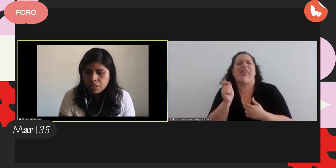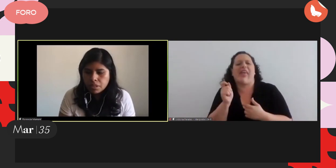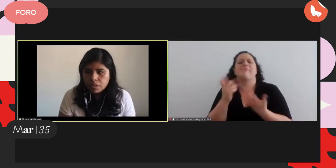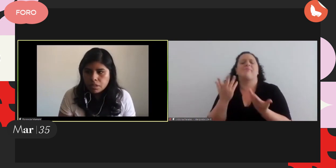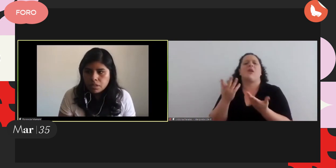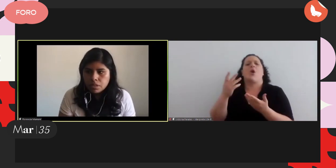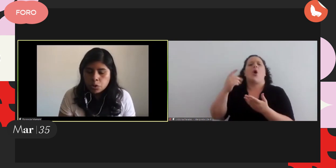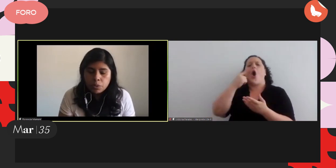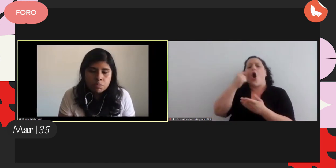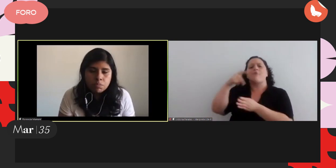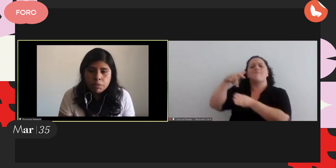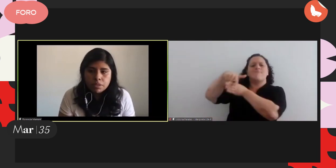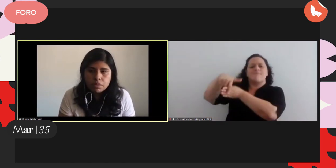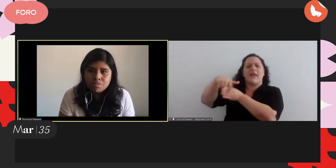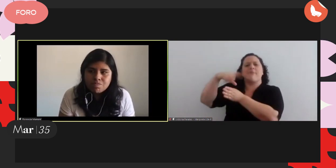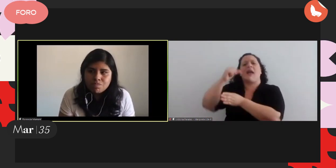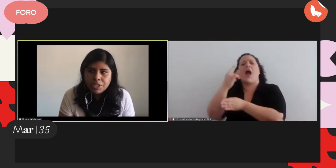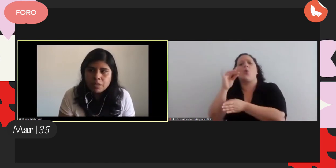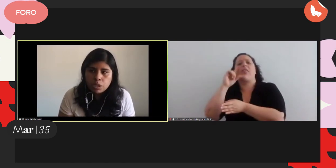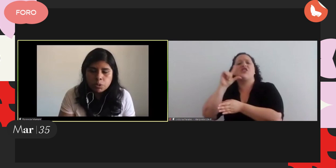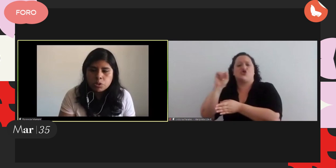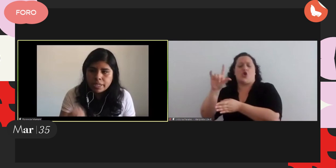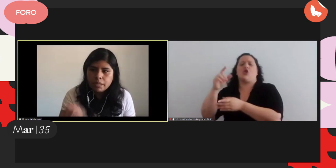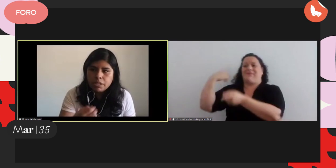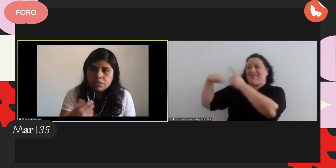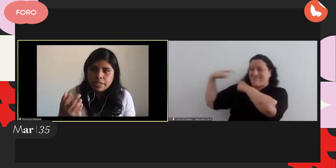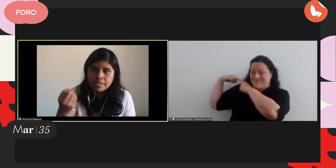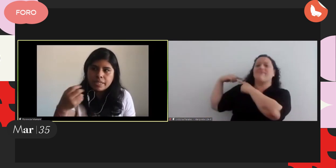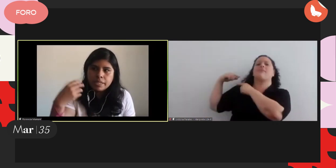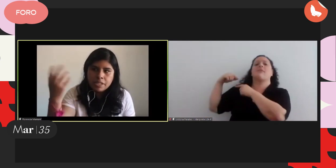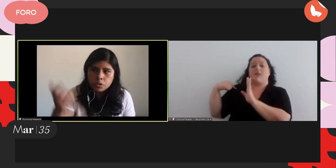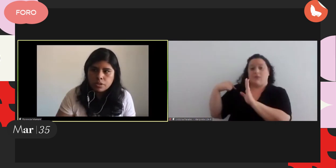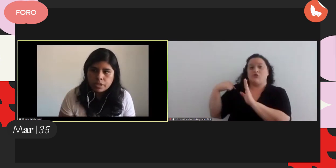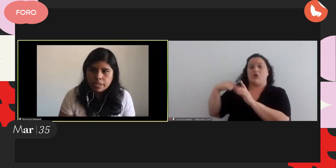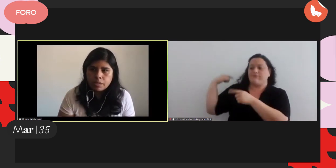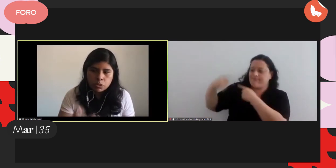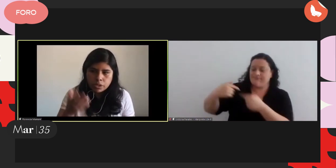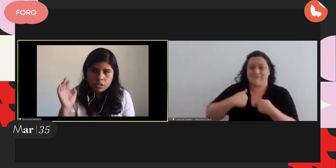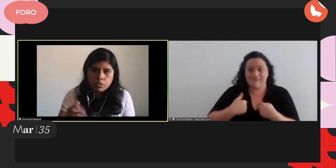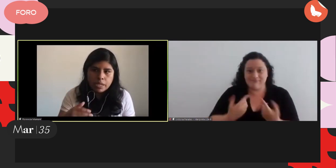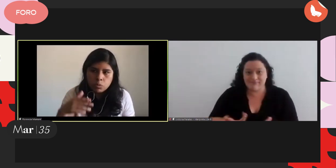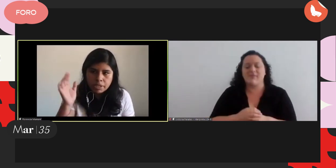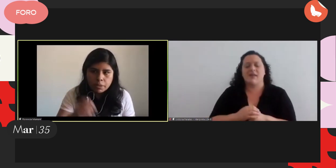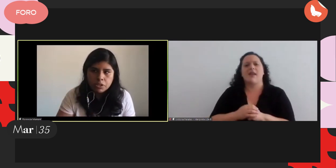descendant of an indigenous leader and i watched some productions